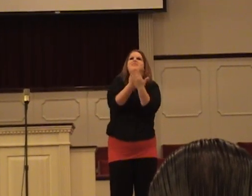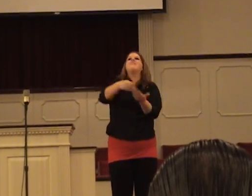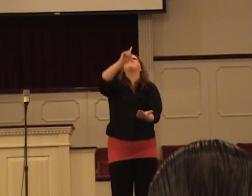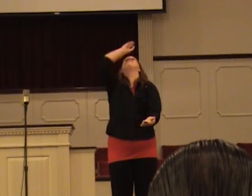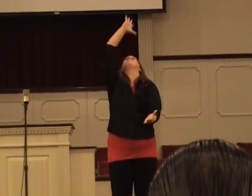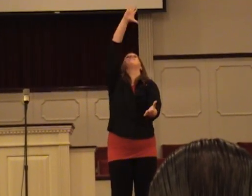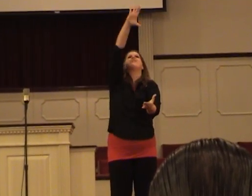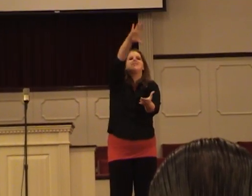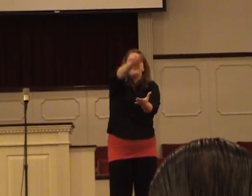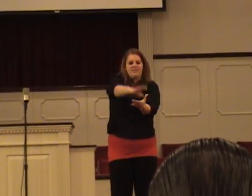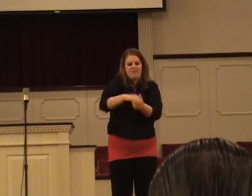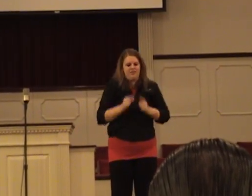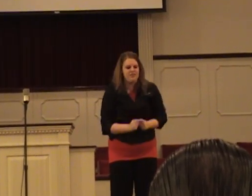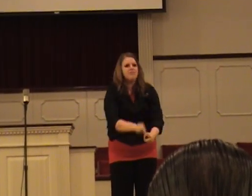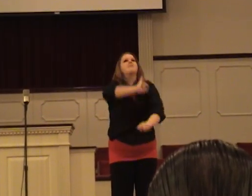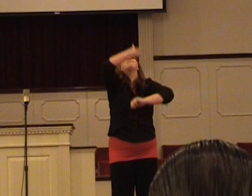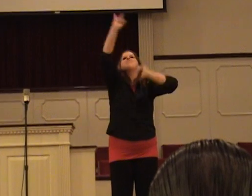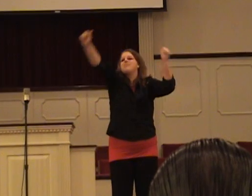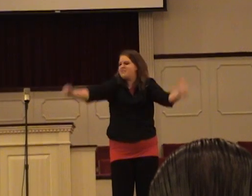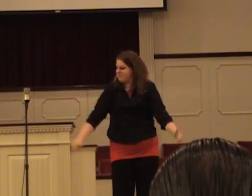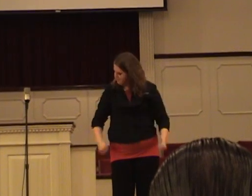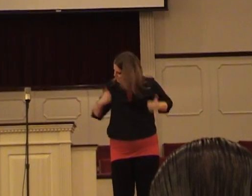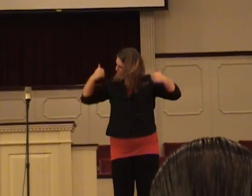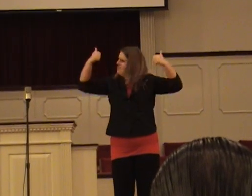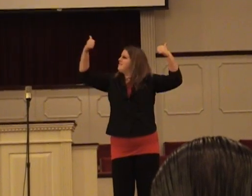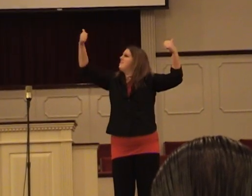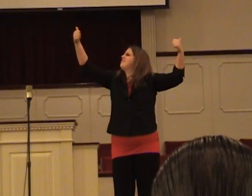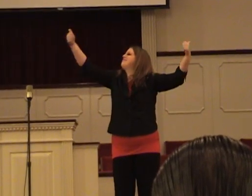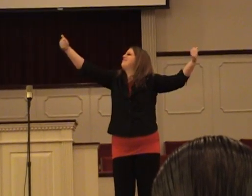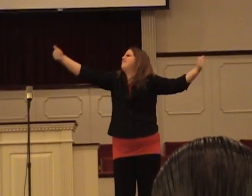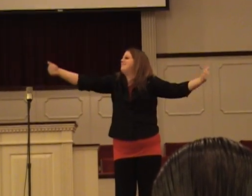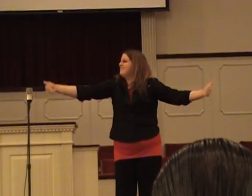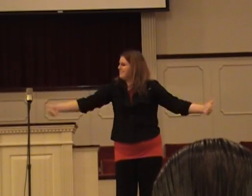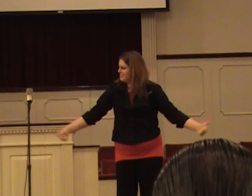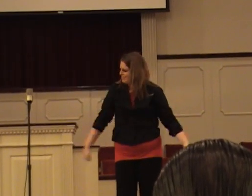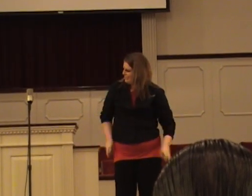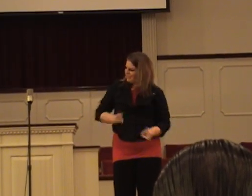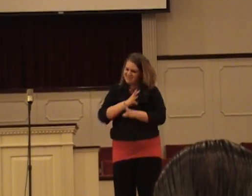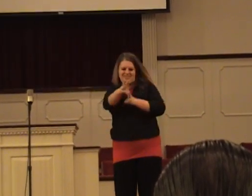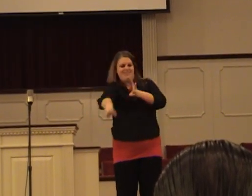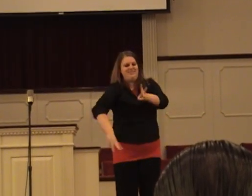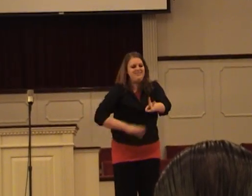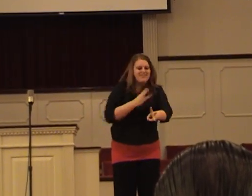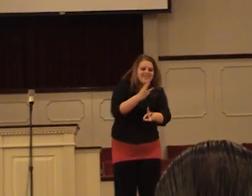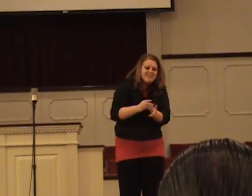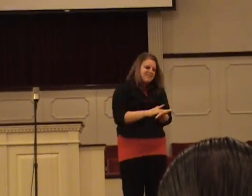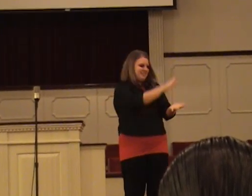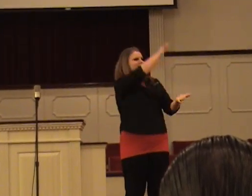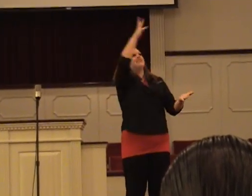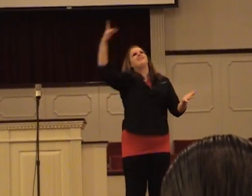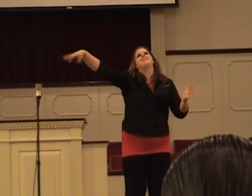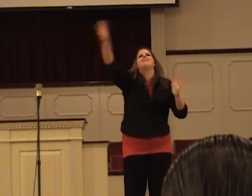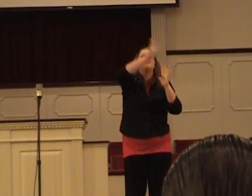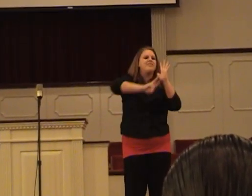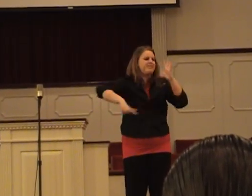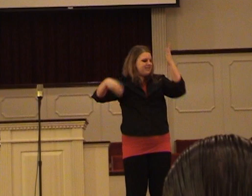is alive And the world in its glory will